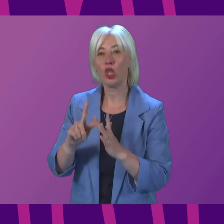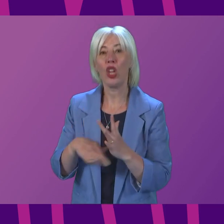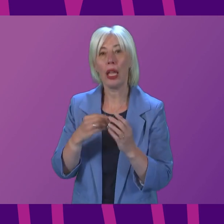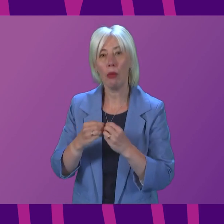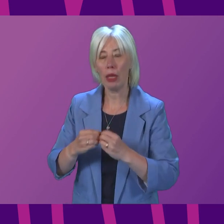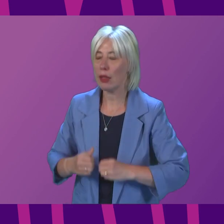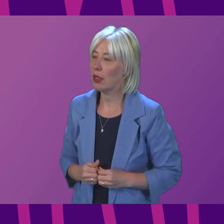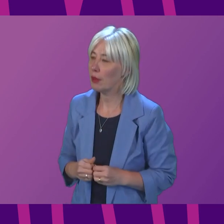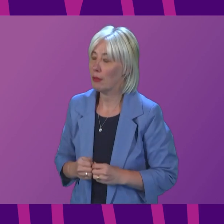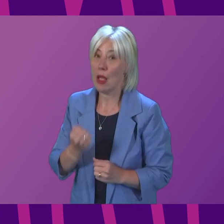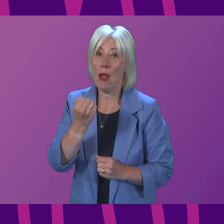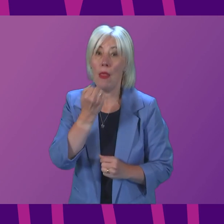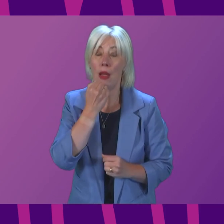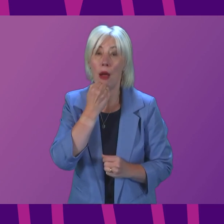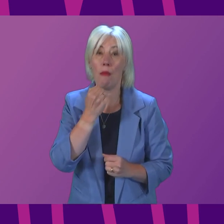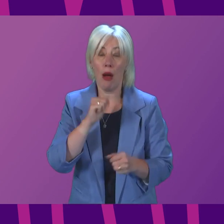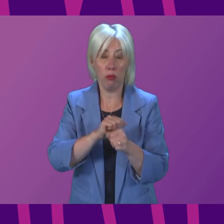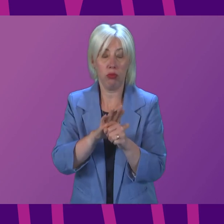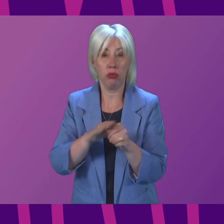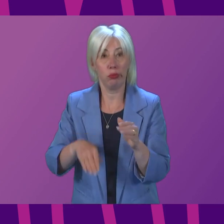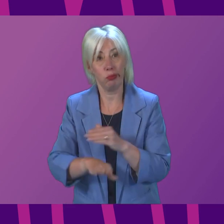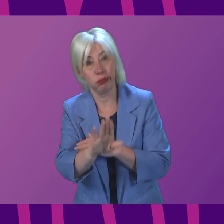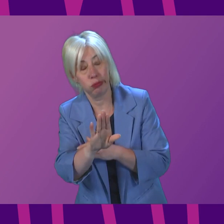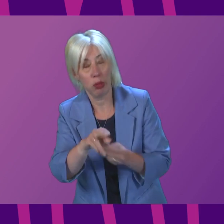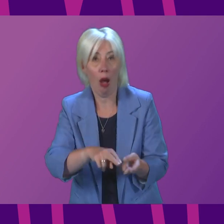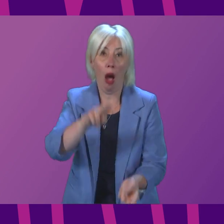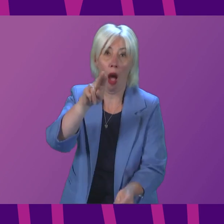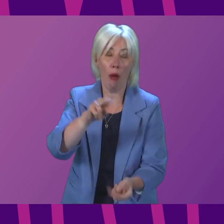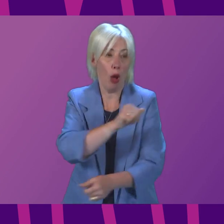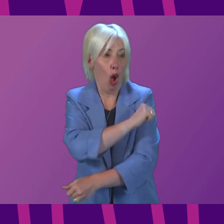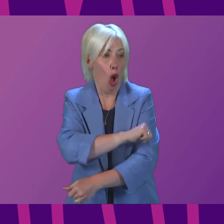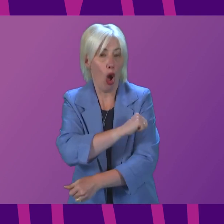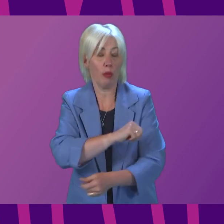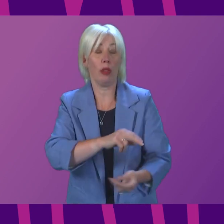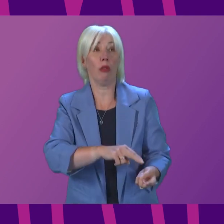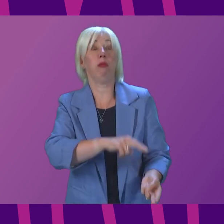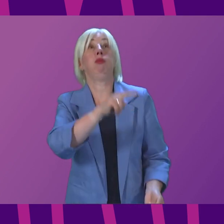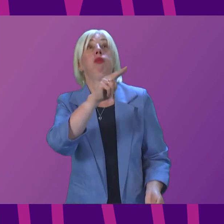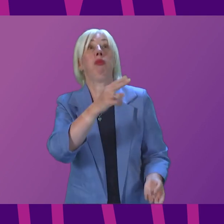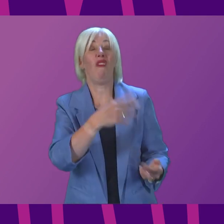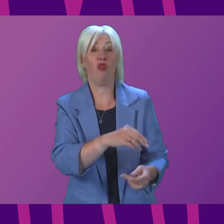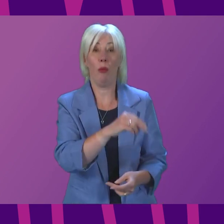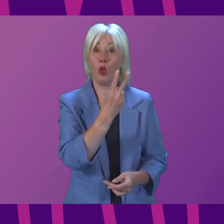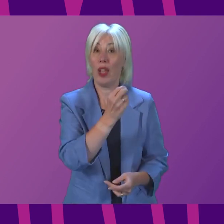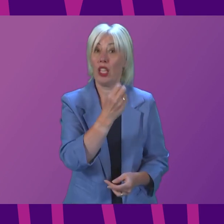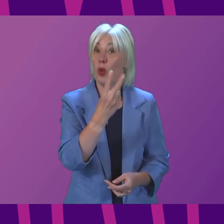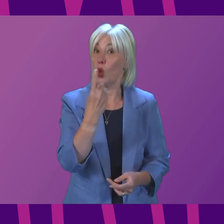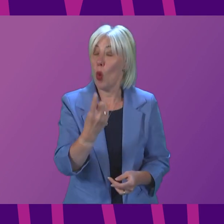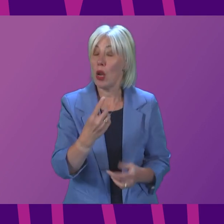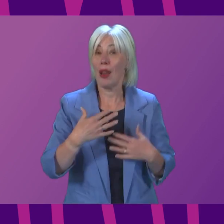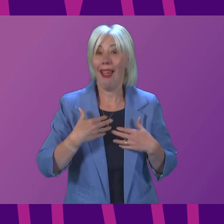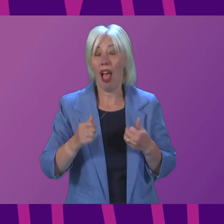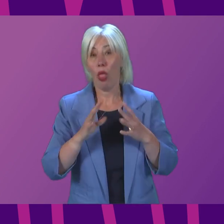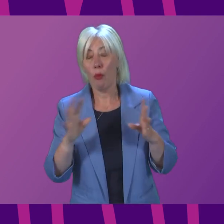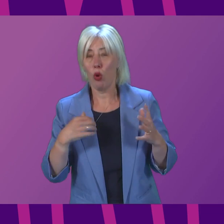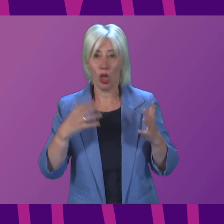The number of COVID cases is rising. Hospitalisations are at their highest point since February 2021. Health boards are raising